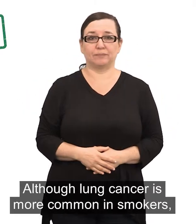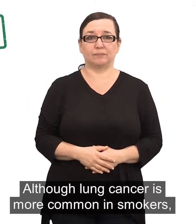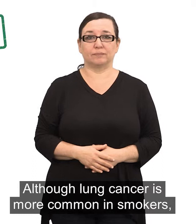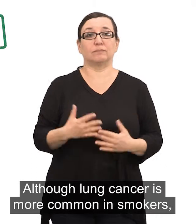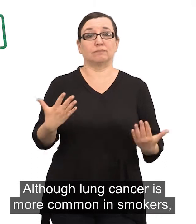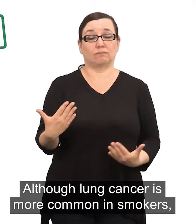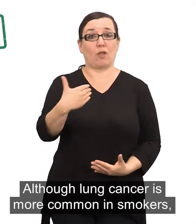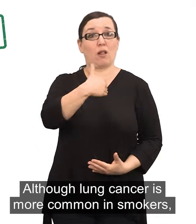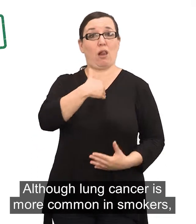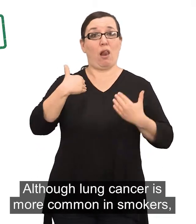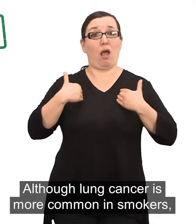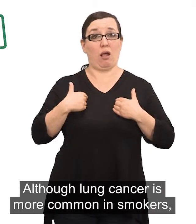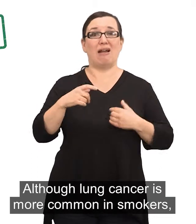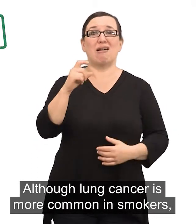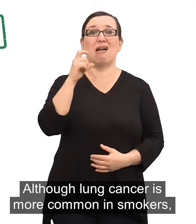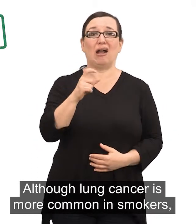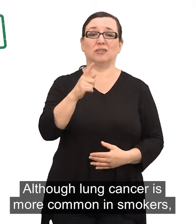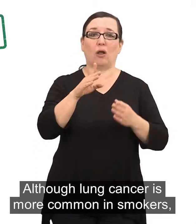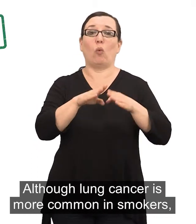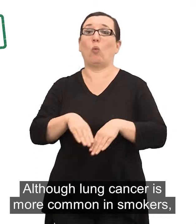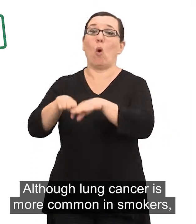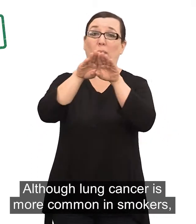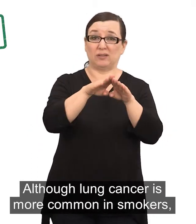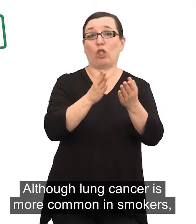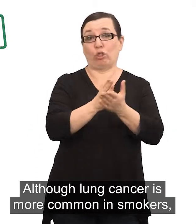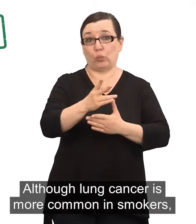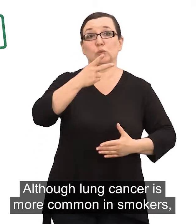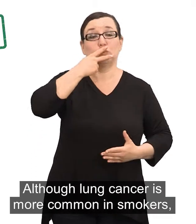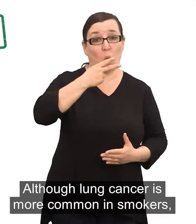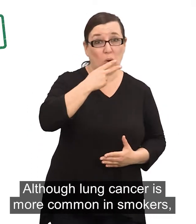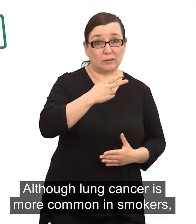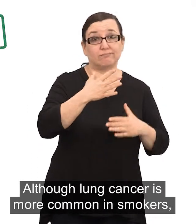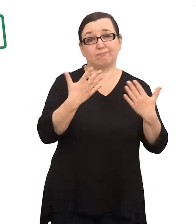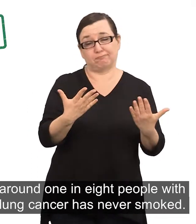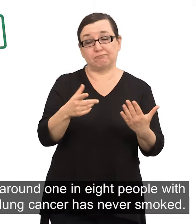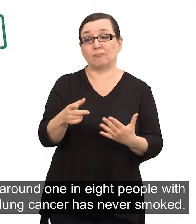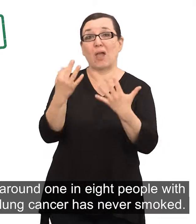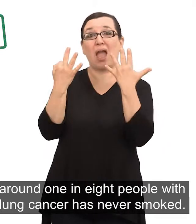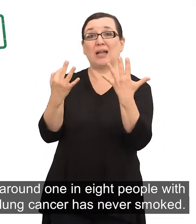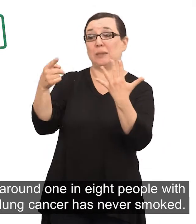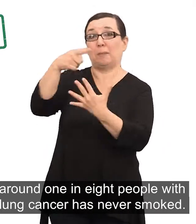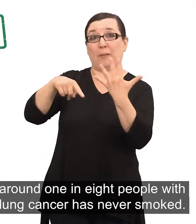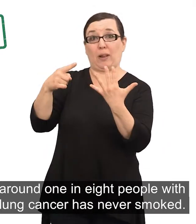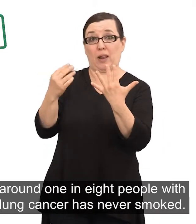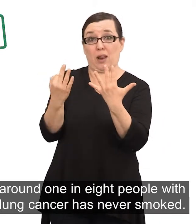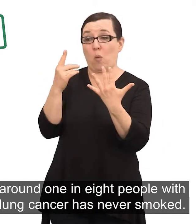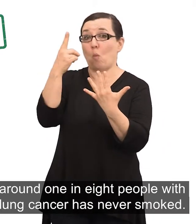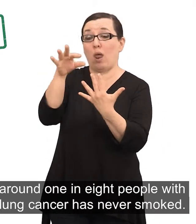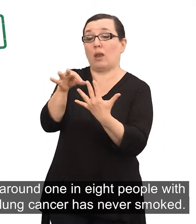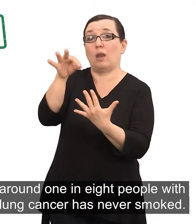Although lung cancer is more common in smokers, around 1 in 8 people with lung cancer has never